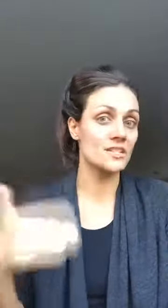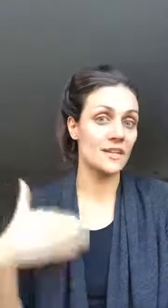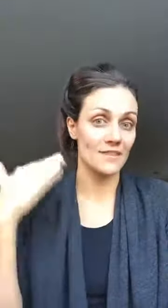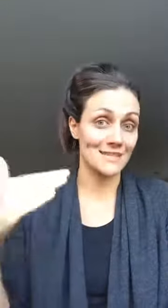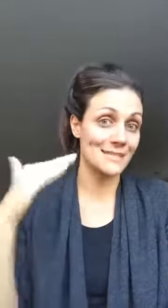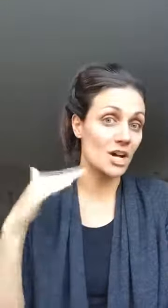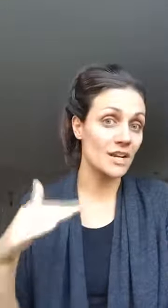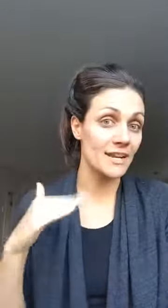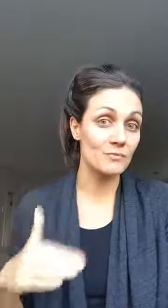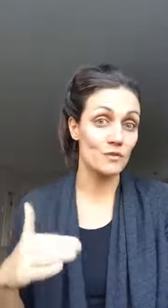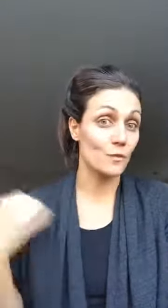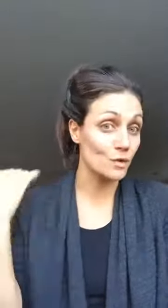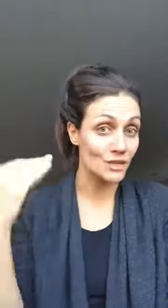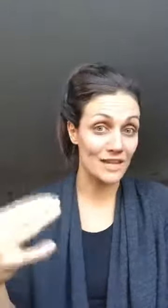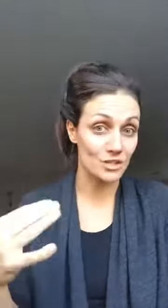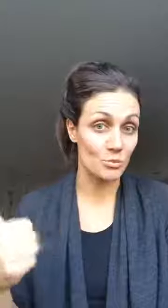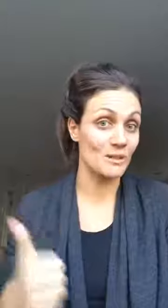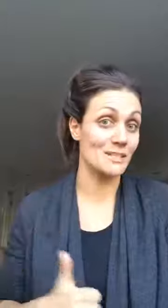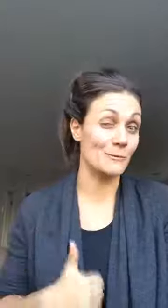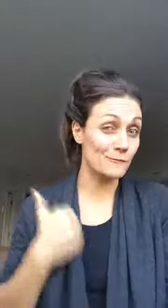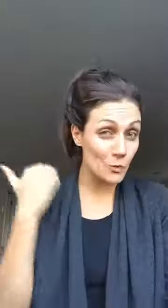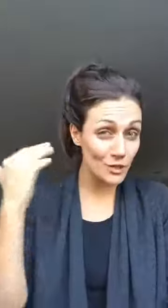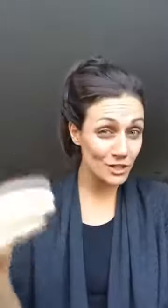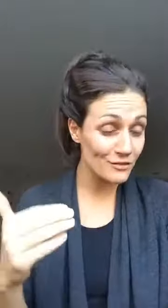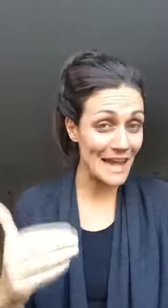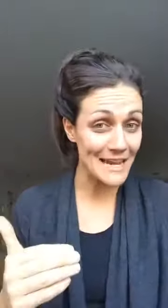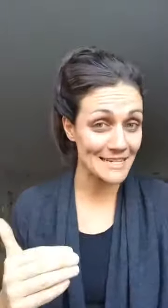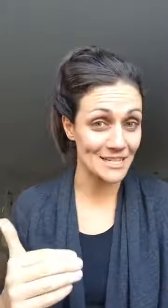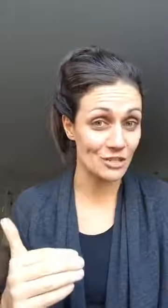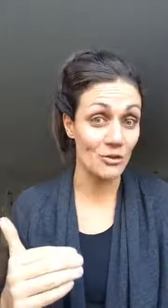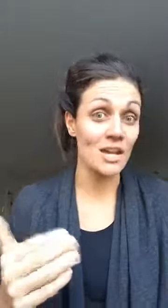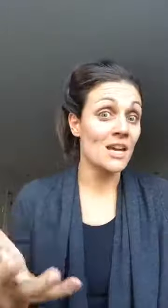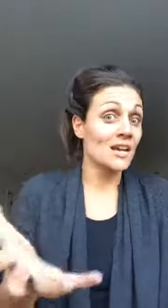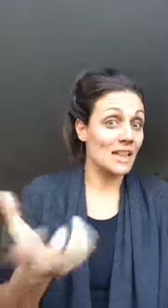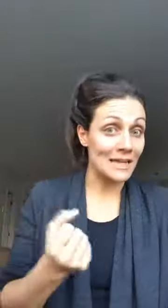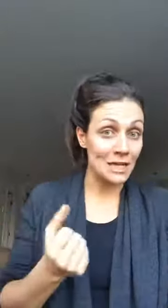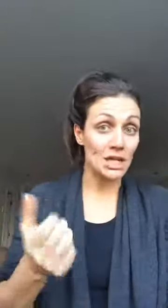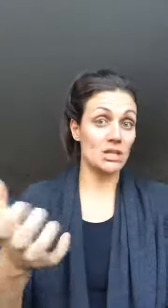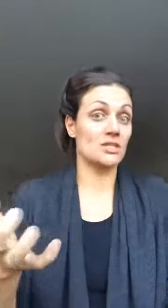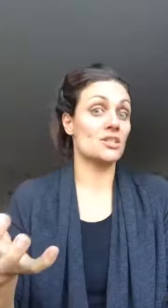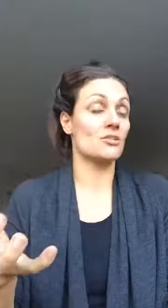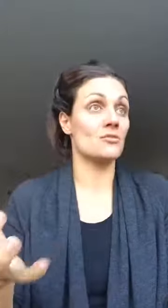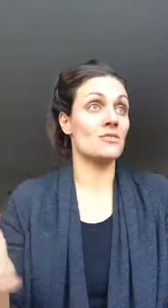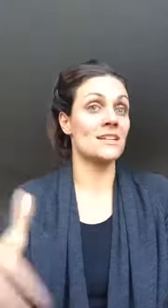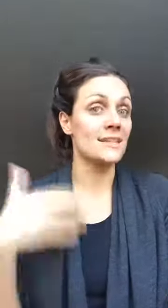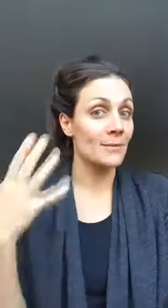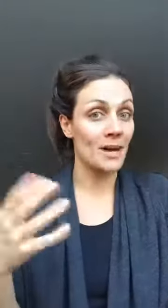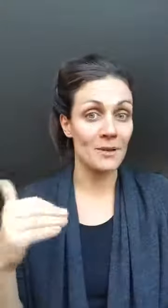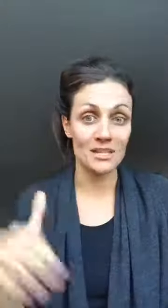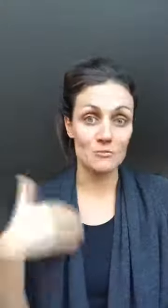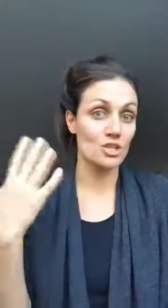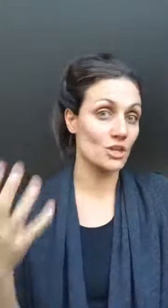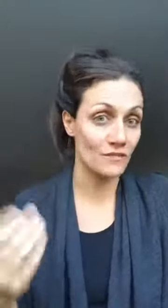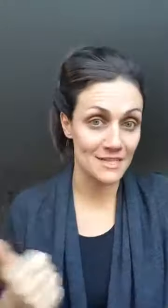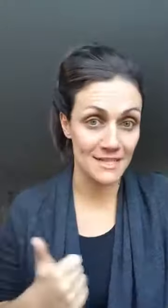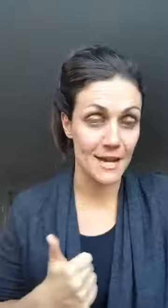stuff gets slotted in before you get super busy before you're reacting to client calls to things that come up customer service stuff